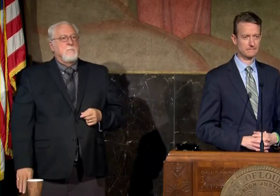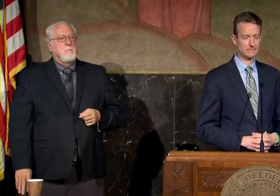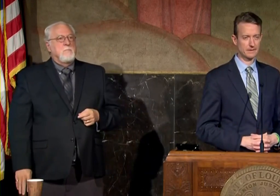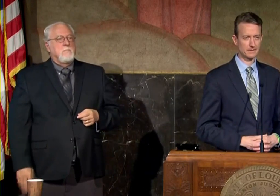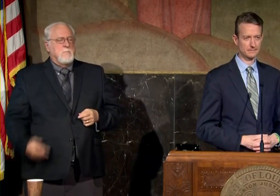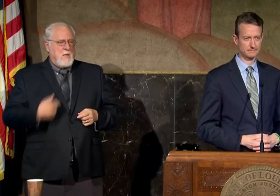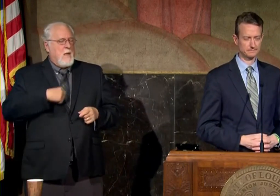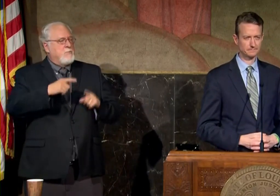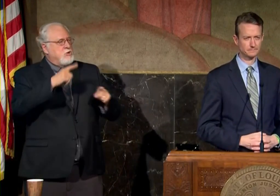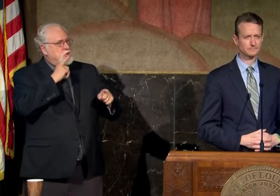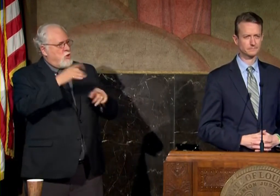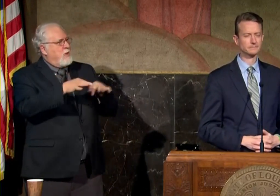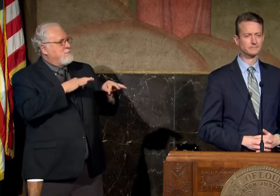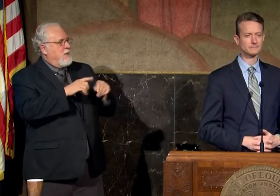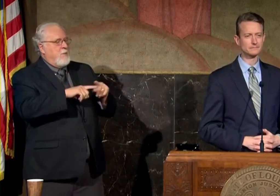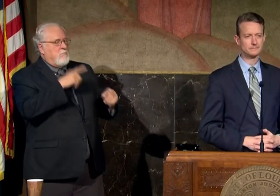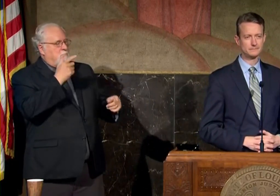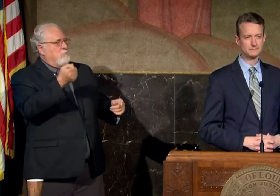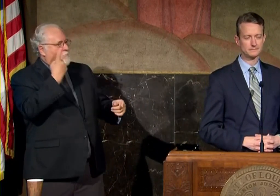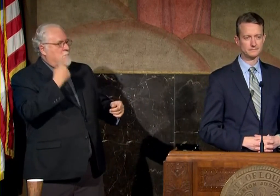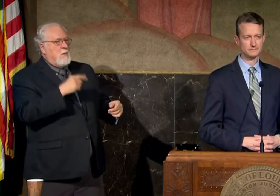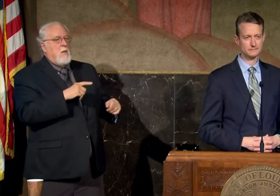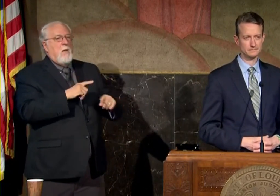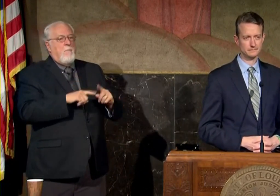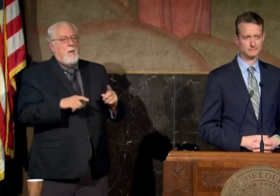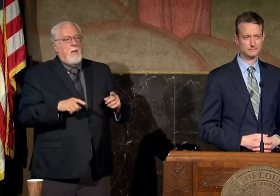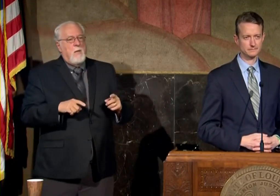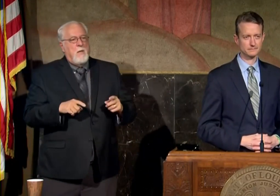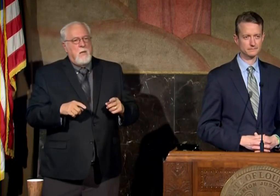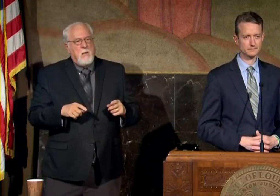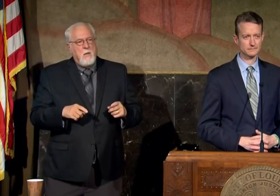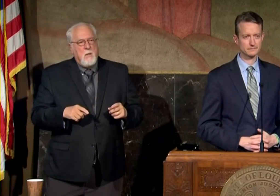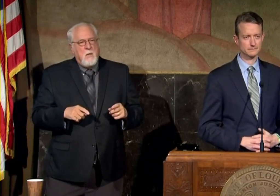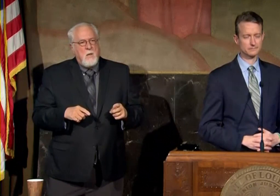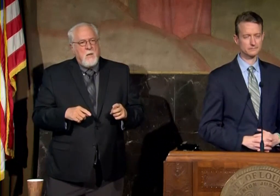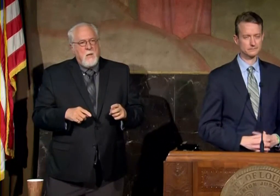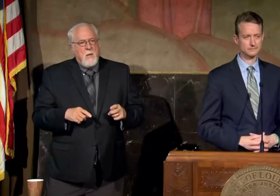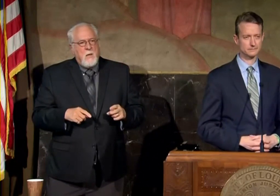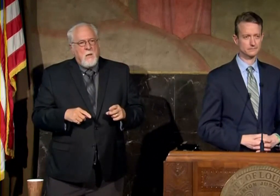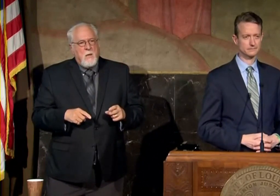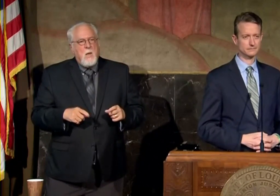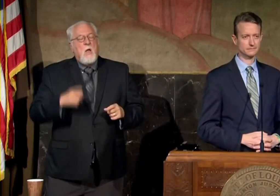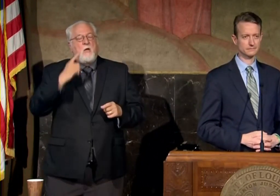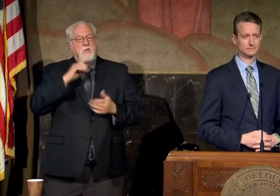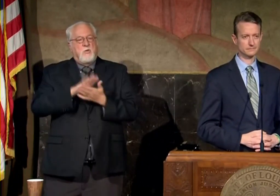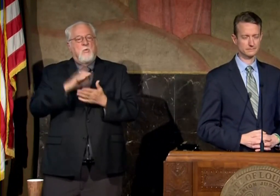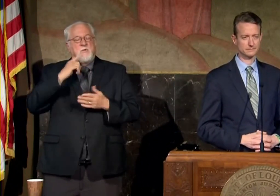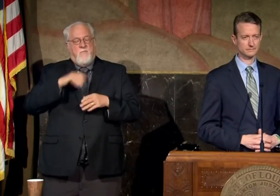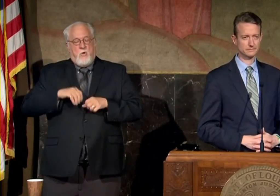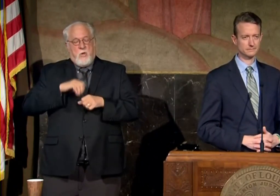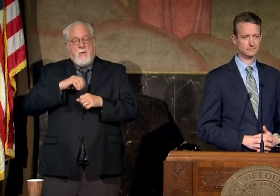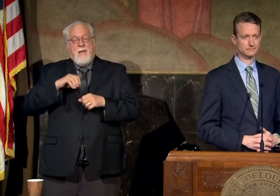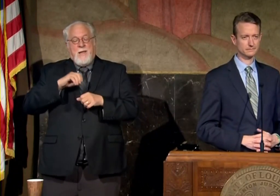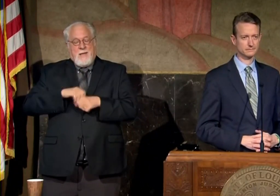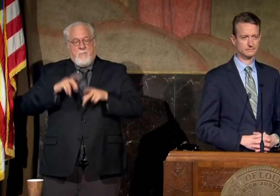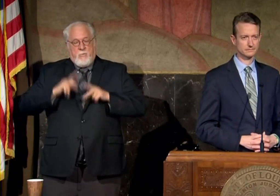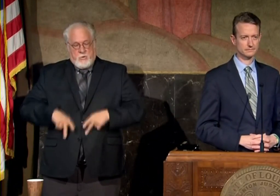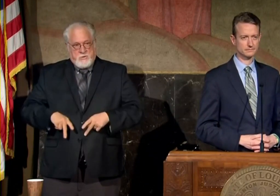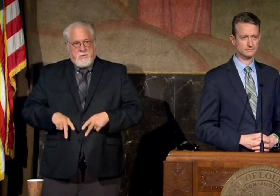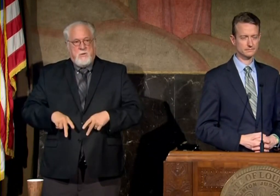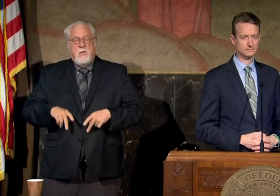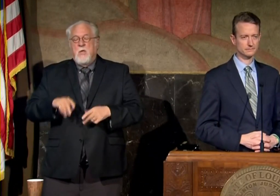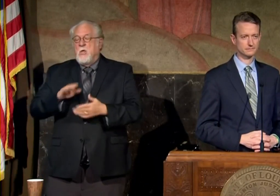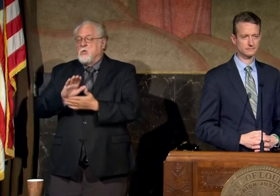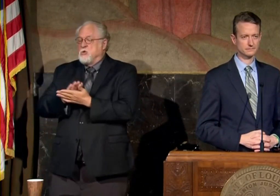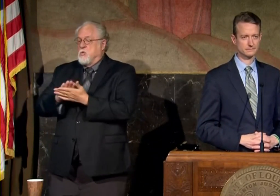you explained this and i just didn't get it but as far as i know school is planning to open for in-person learning for schools and colleges in a couple